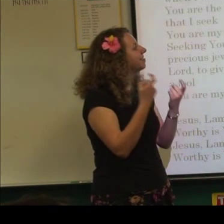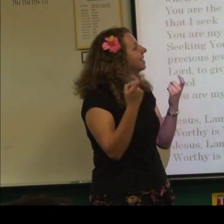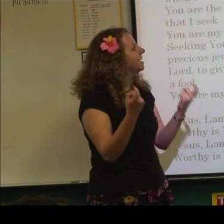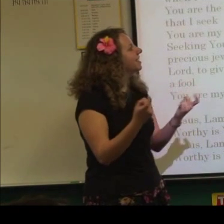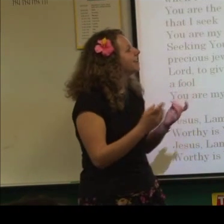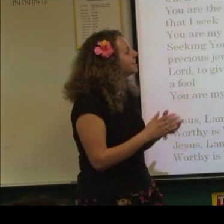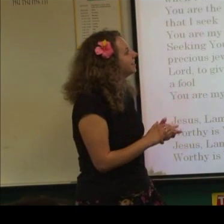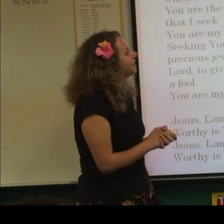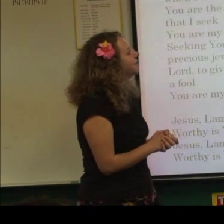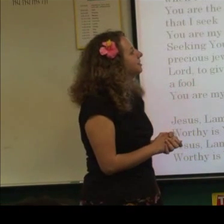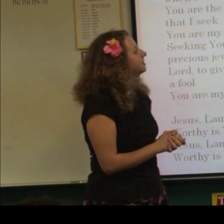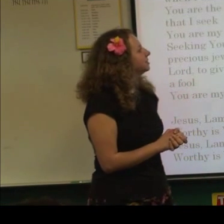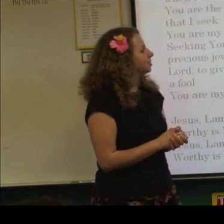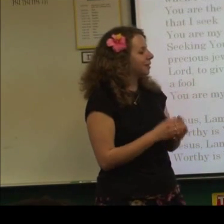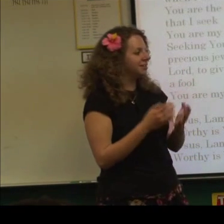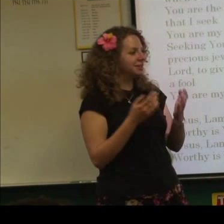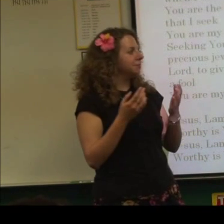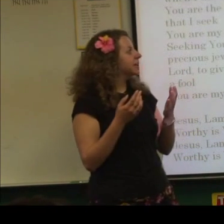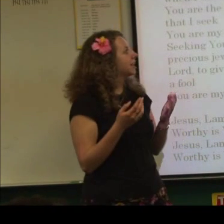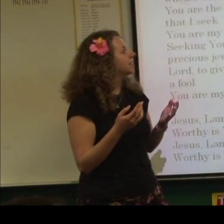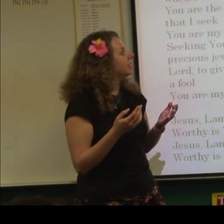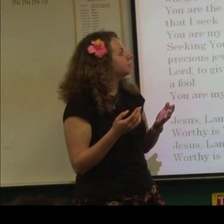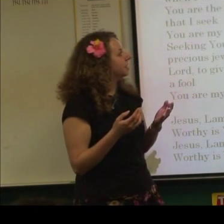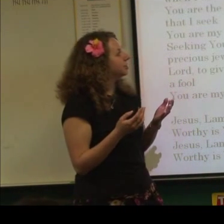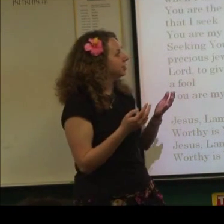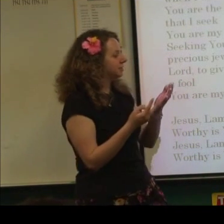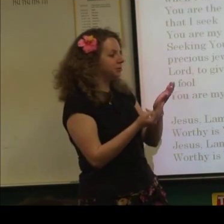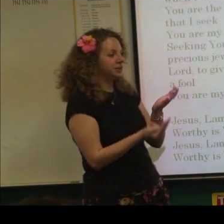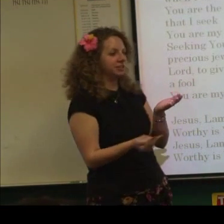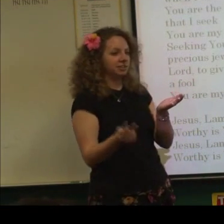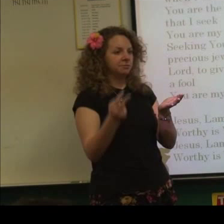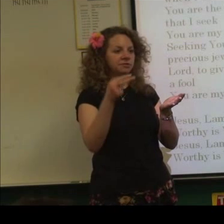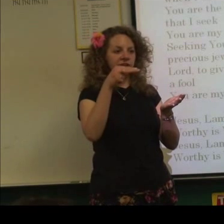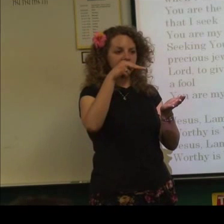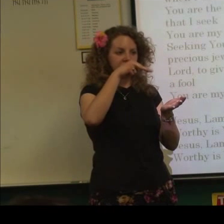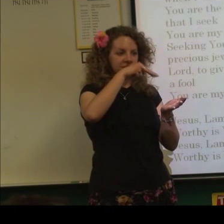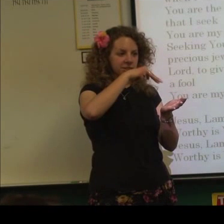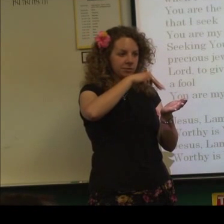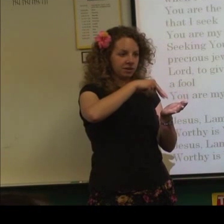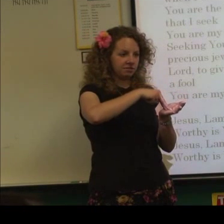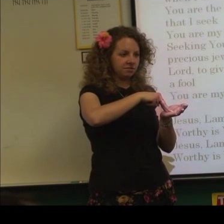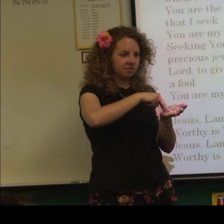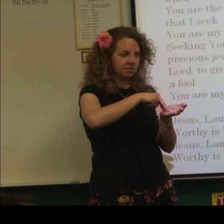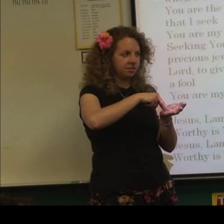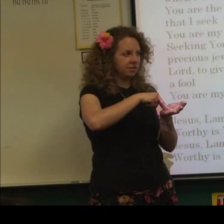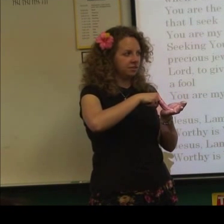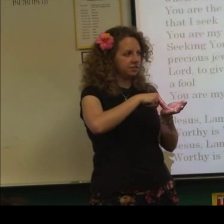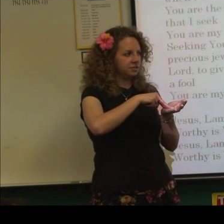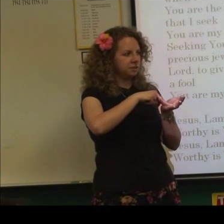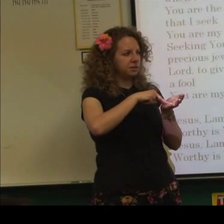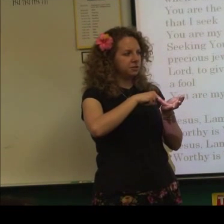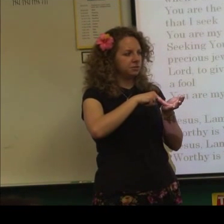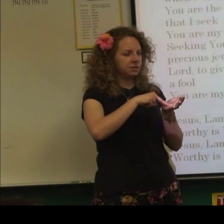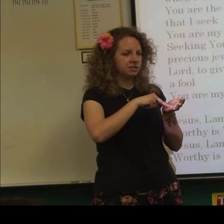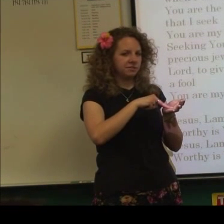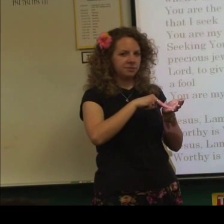And then. So rising up again, I bless your name. So I saw some of you guys doing this one. Did anybody do something different?